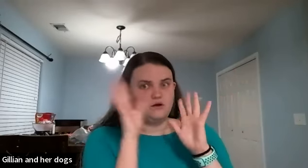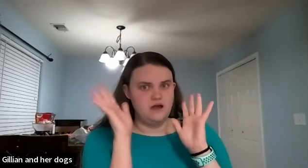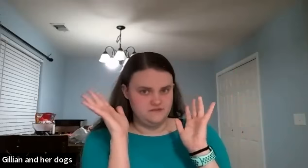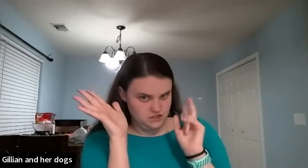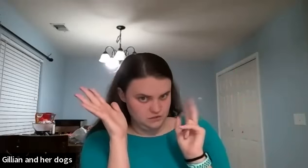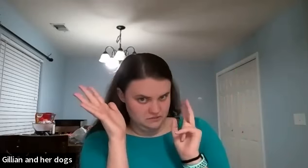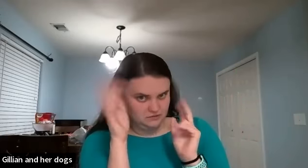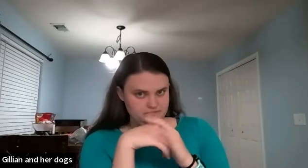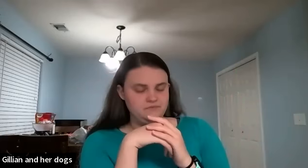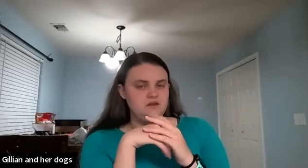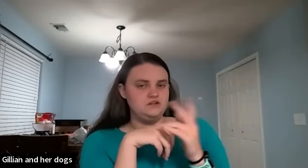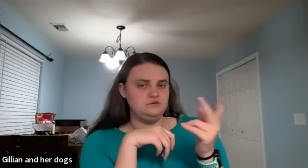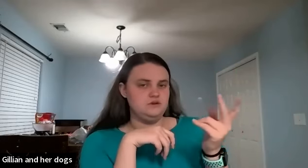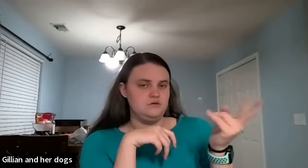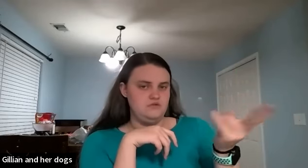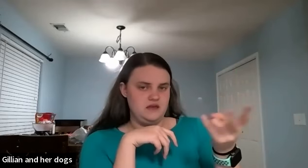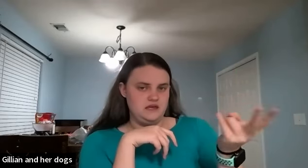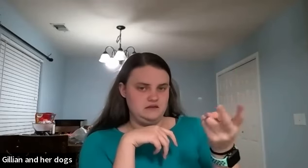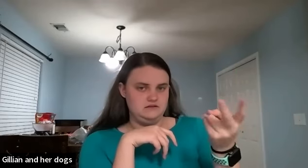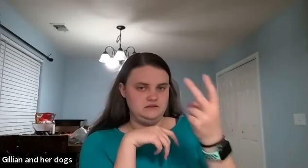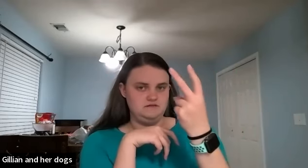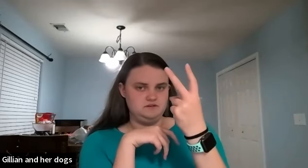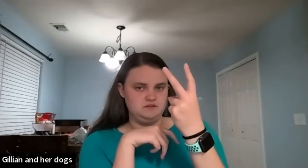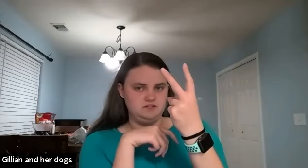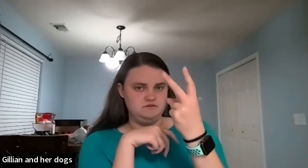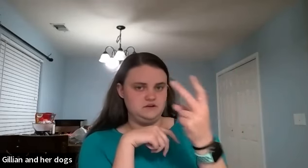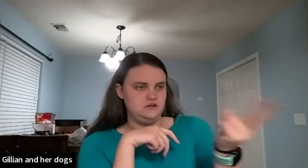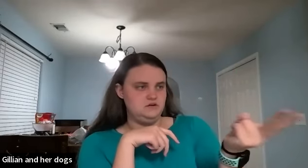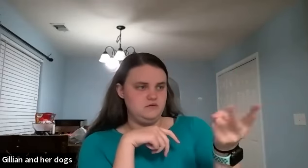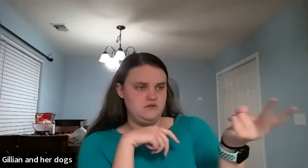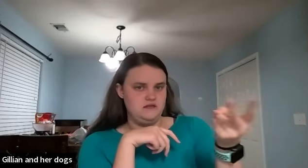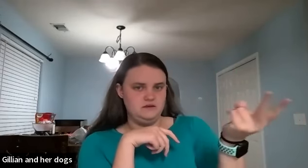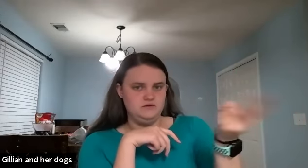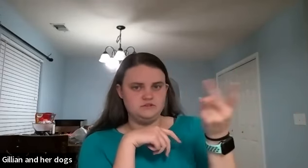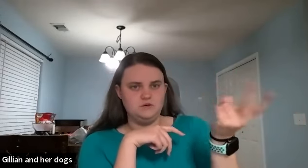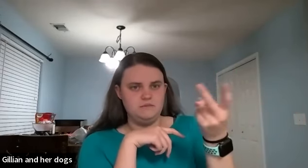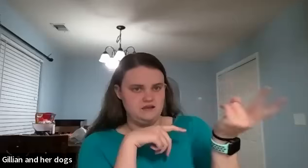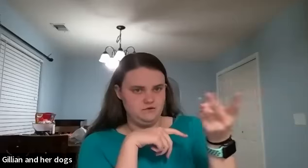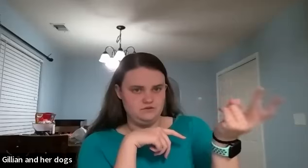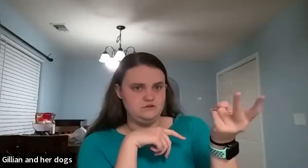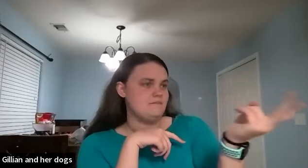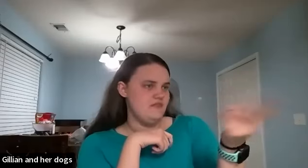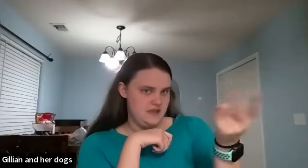now have it two people you would go they like you have the two finger and you go they like you're almost going back and forth between them they